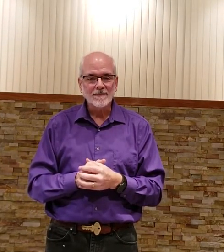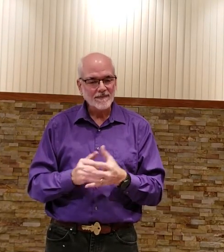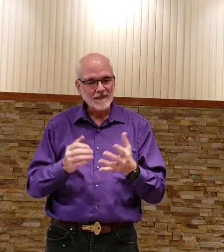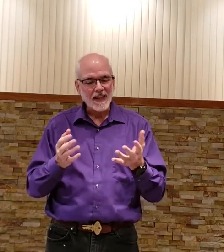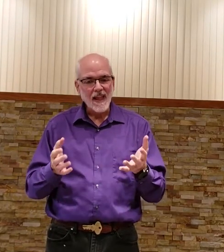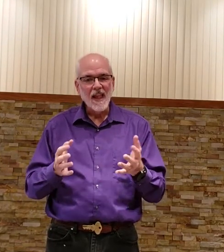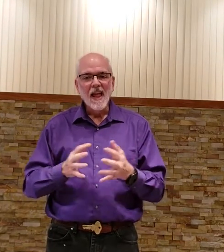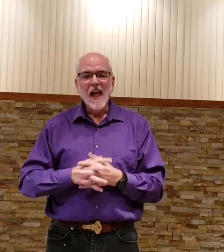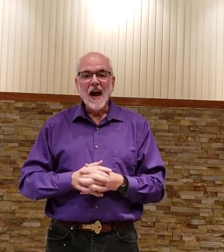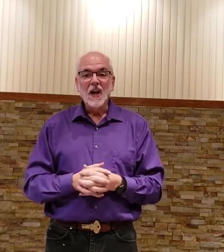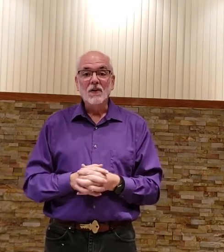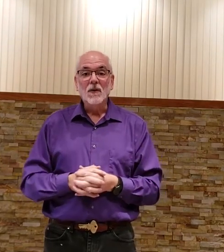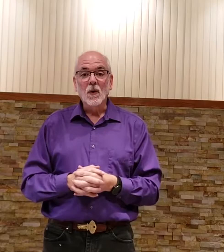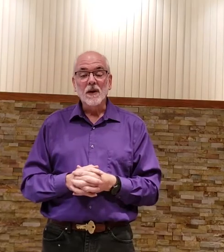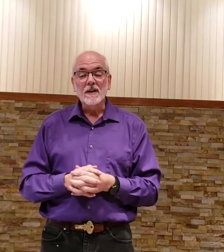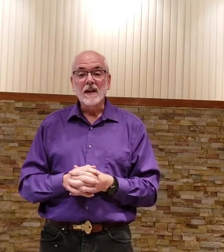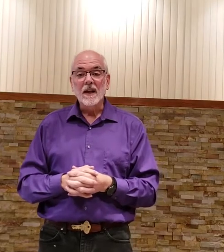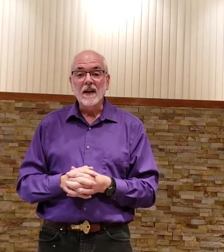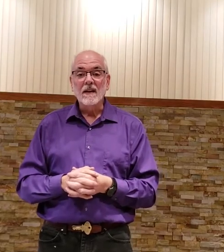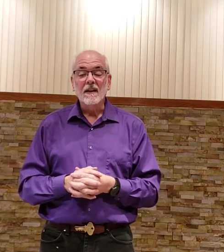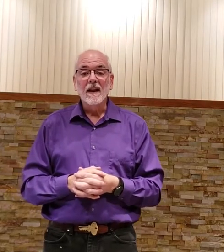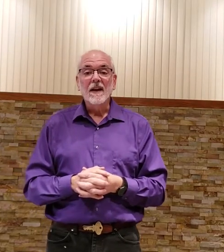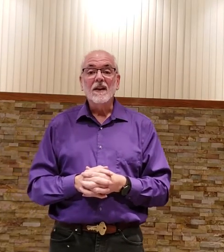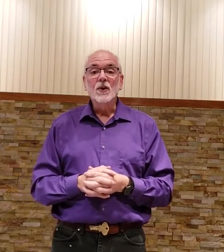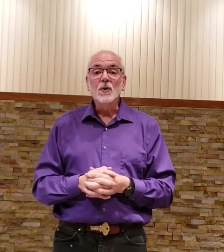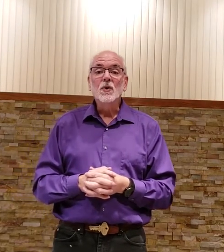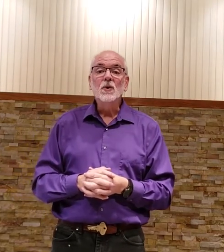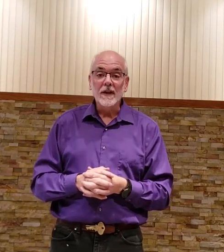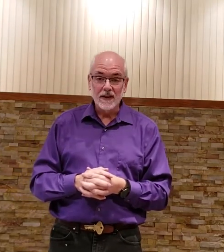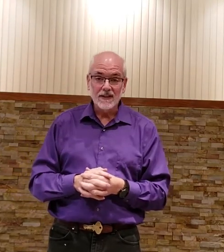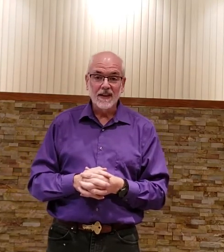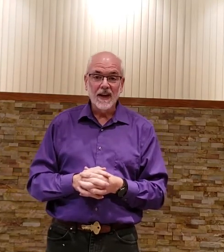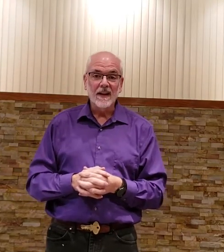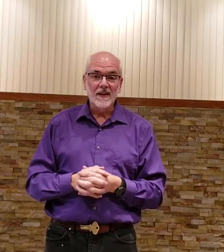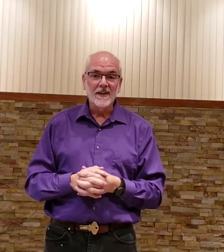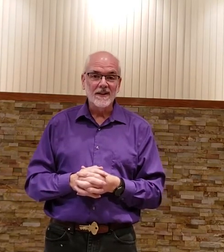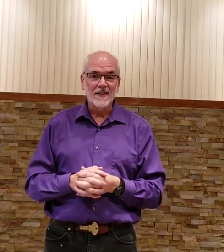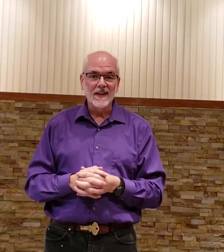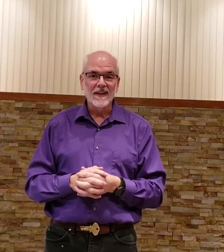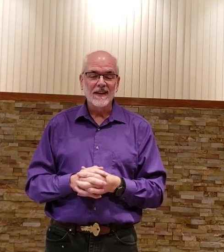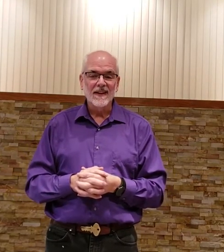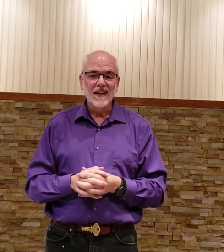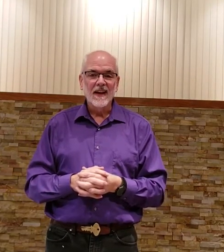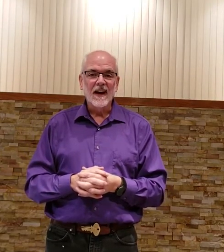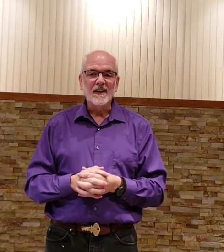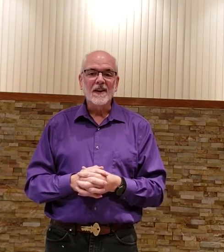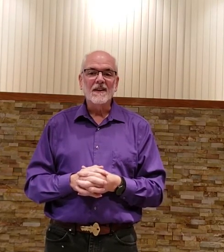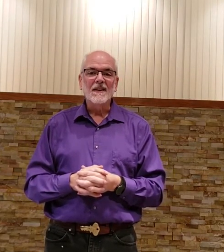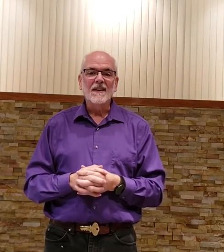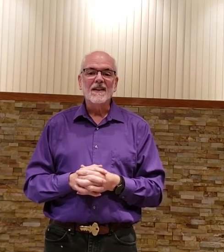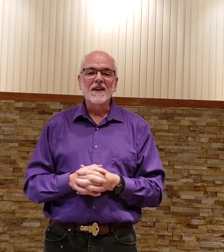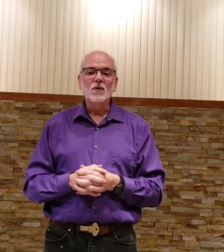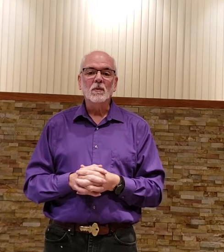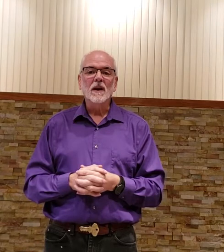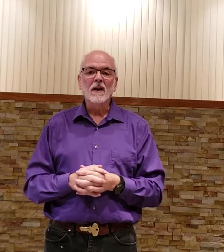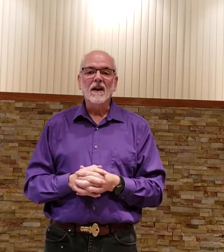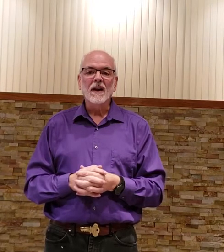okay i look forward to seeing you do this at ltc i think this will be a